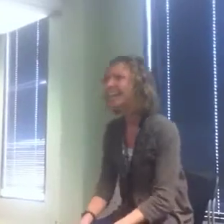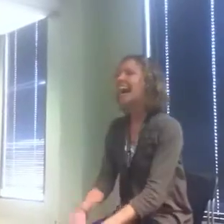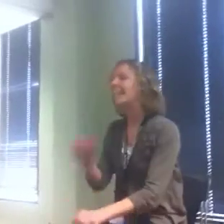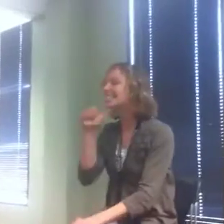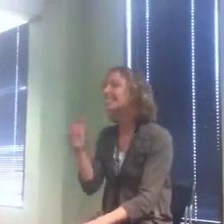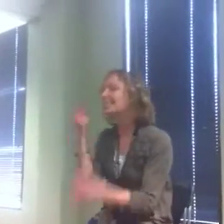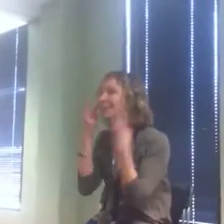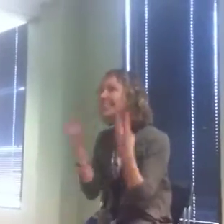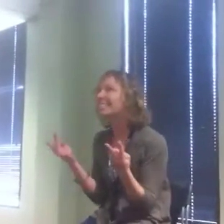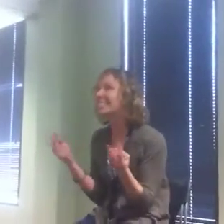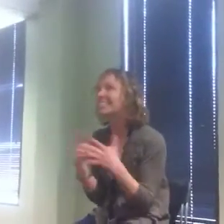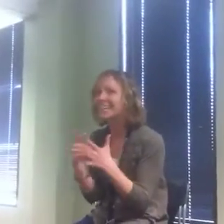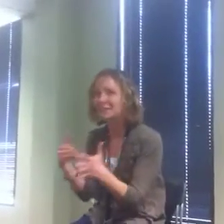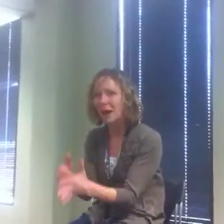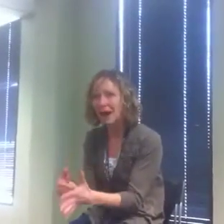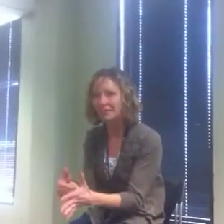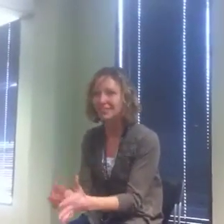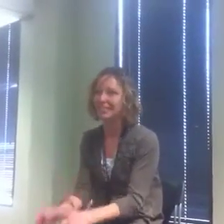I just don't get to see him often.